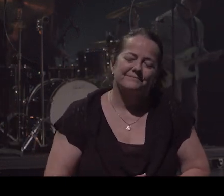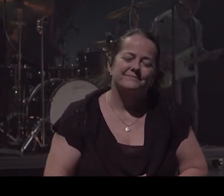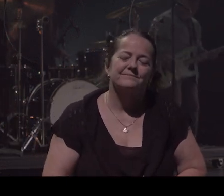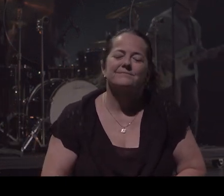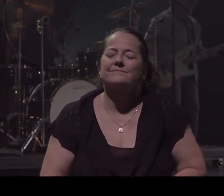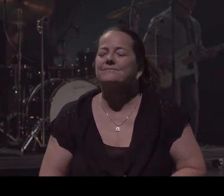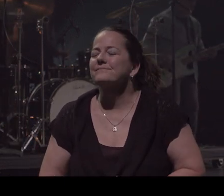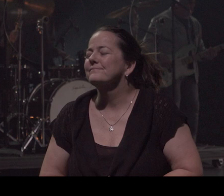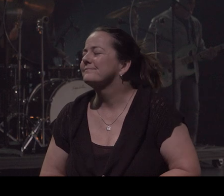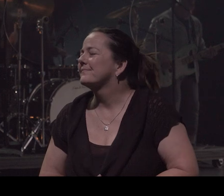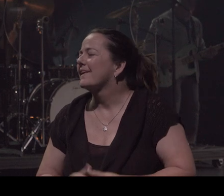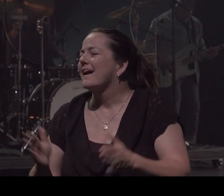Yeah.